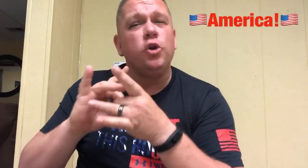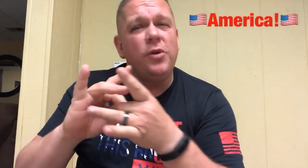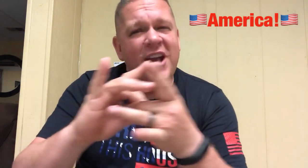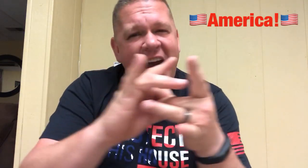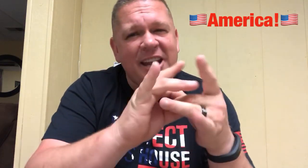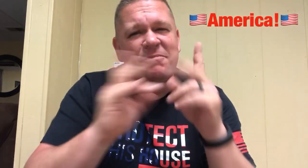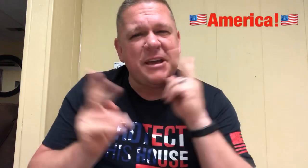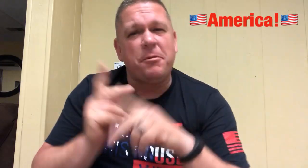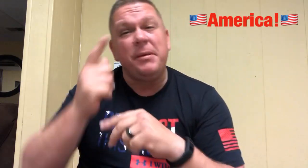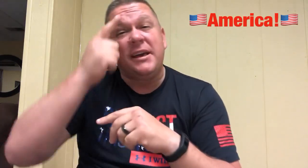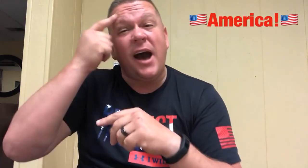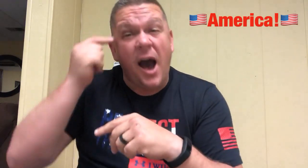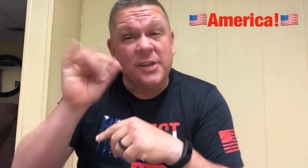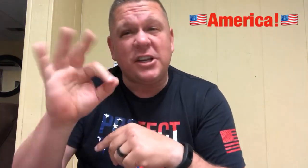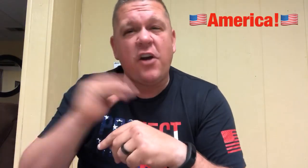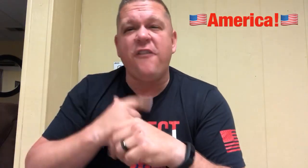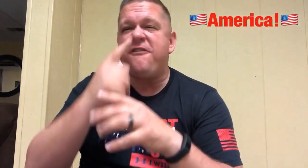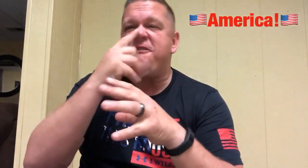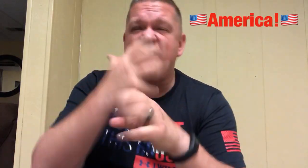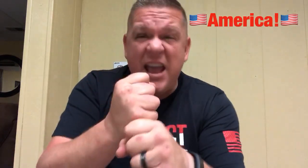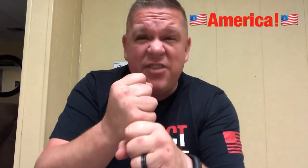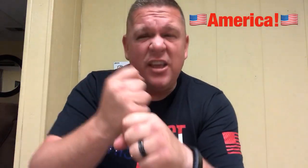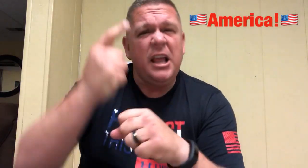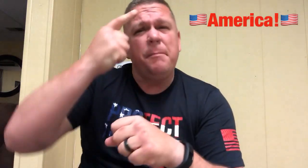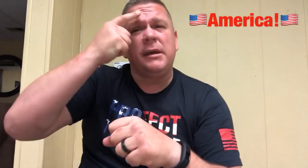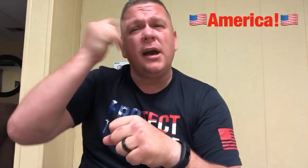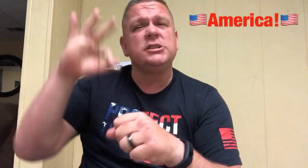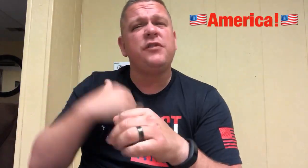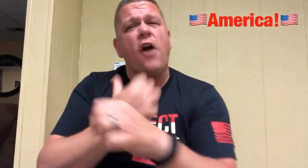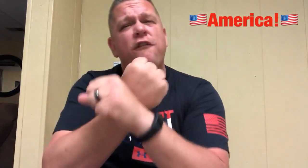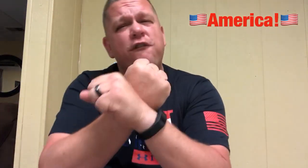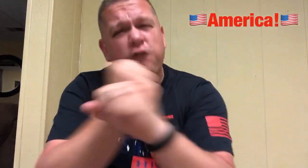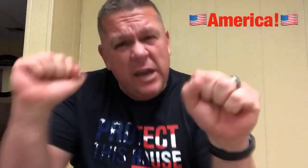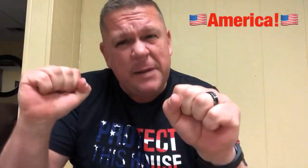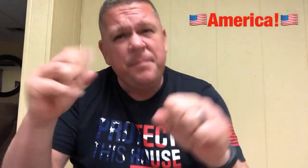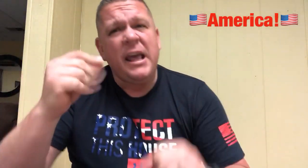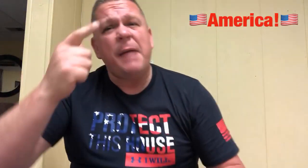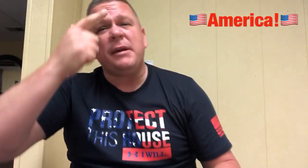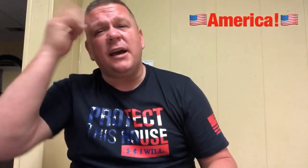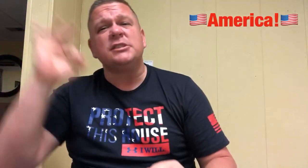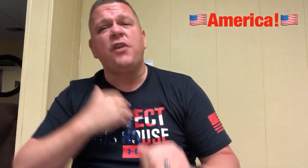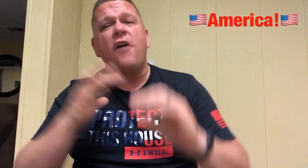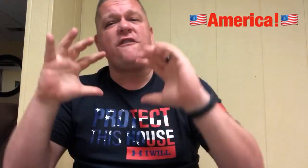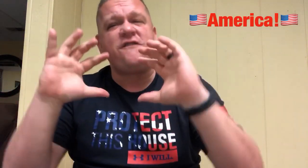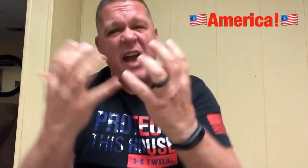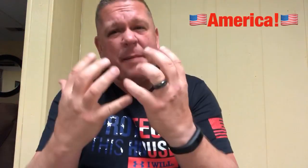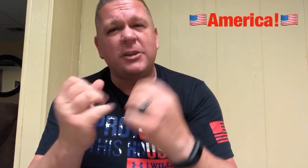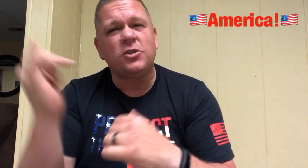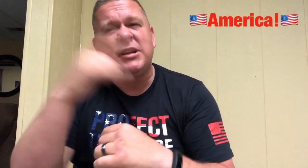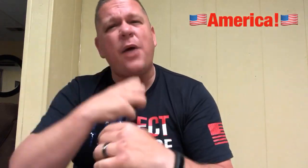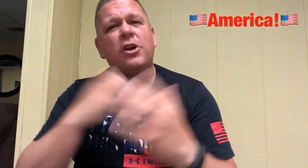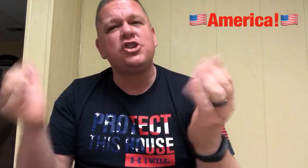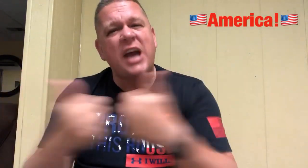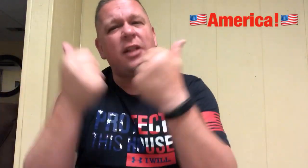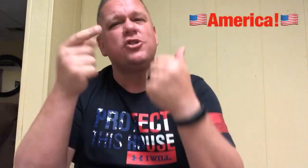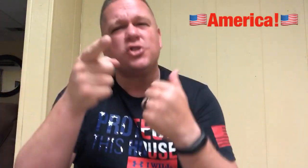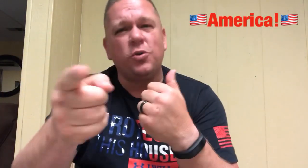united people because of our faith, because of our freedom, and because of our family. So today I want to challenge you